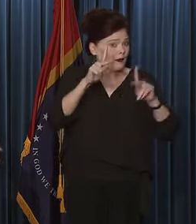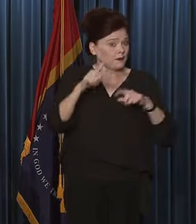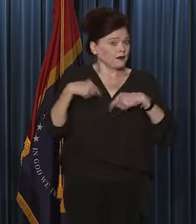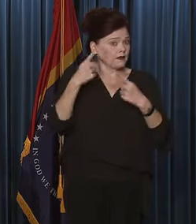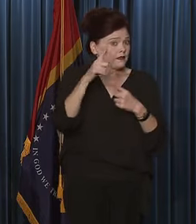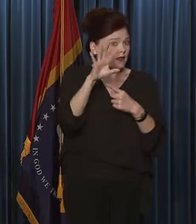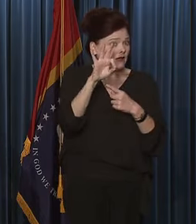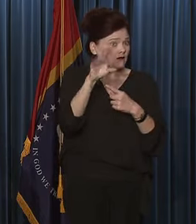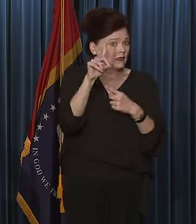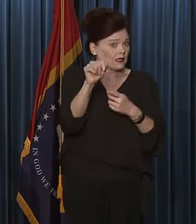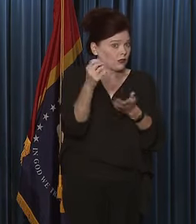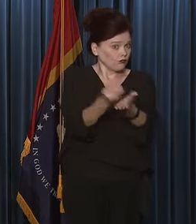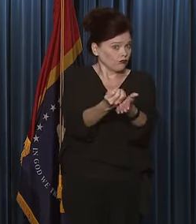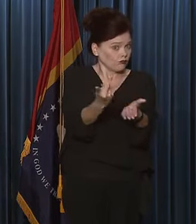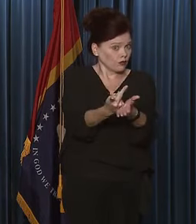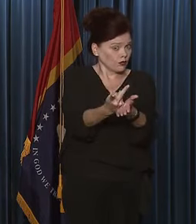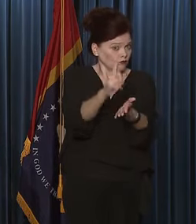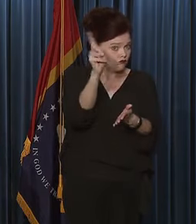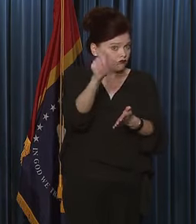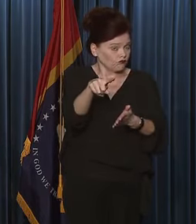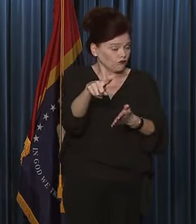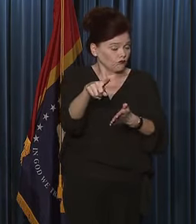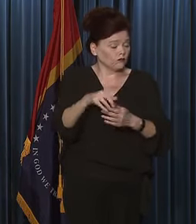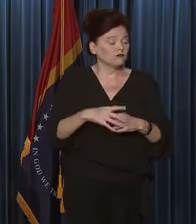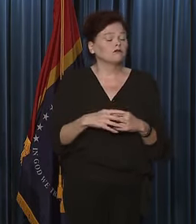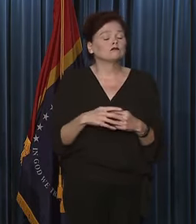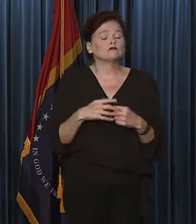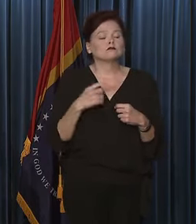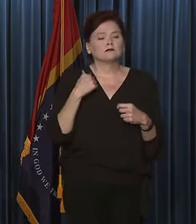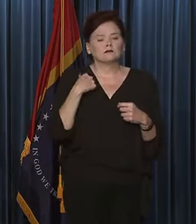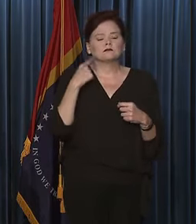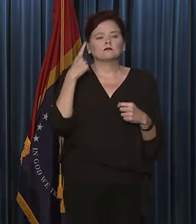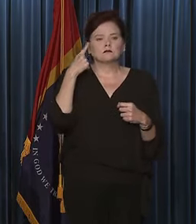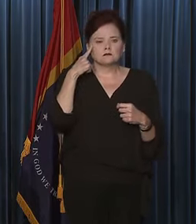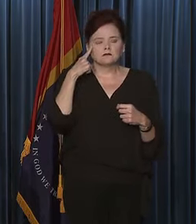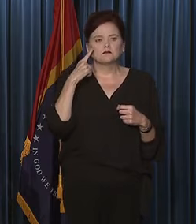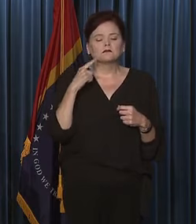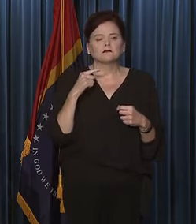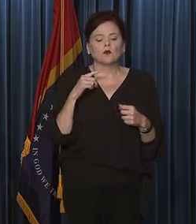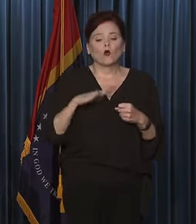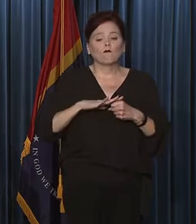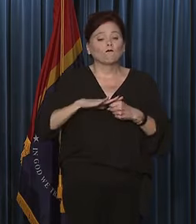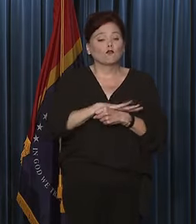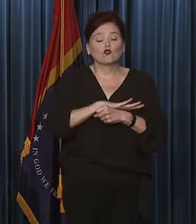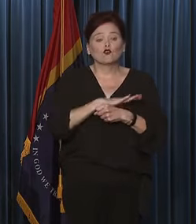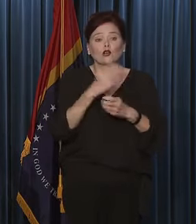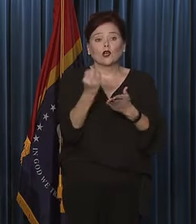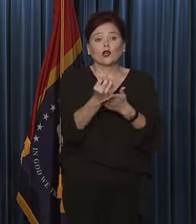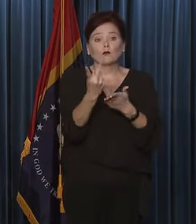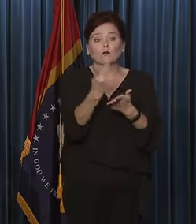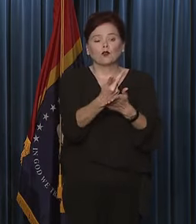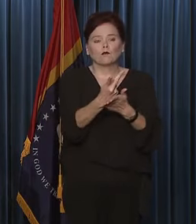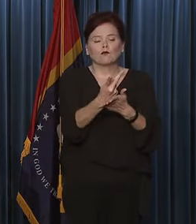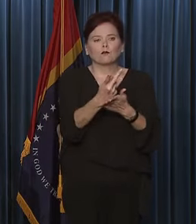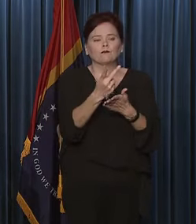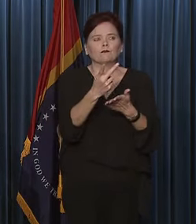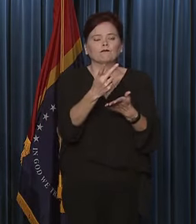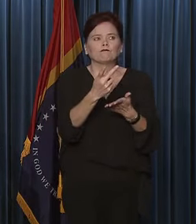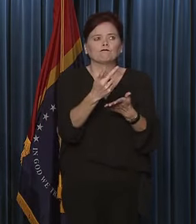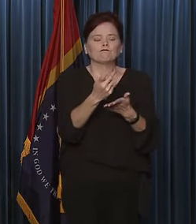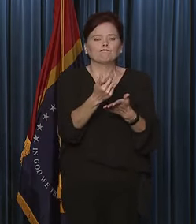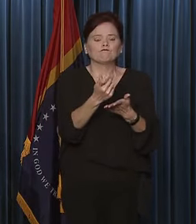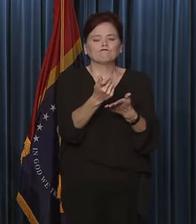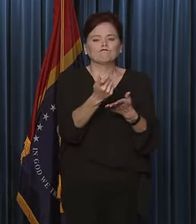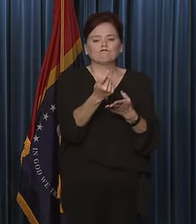a shot with full approval? I do think that, uh, the, the full approval removes, uh,